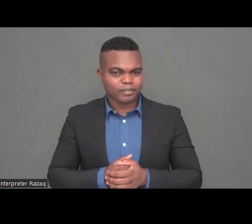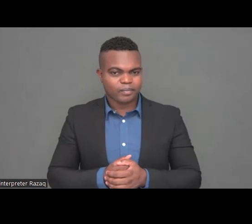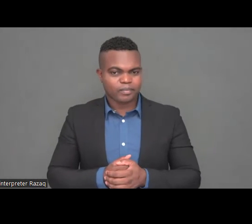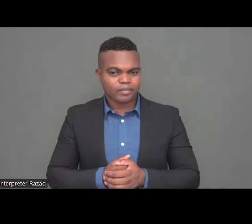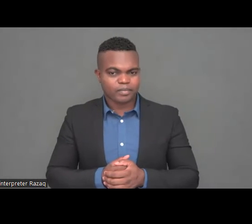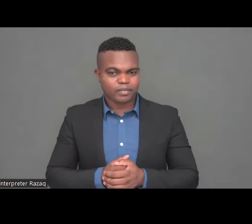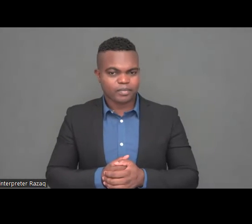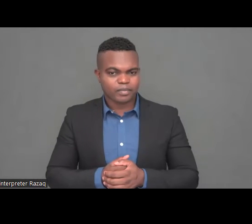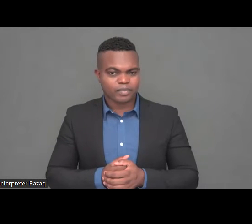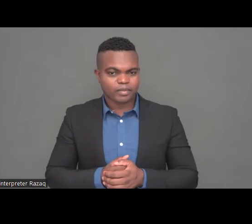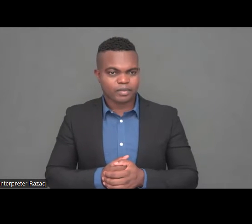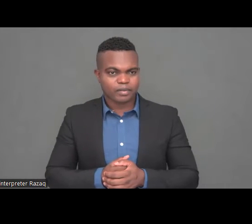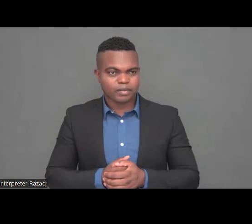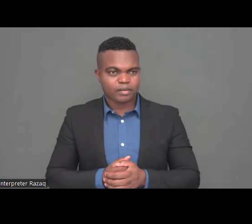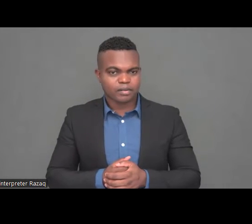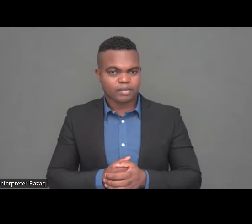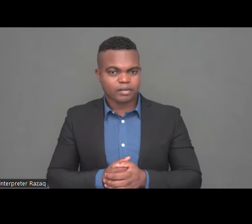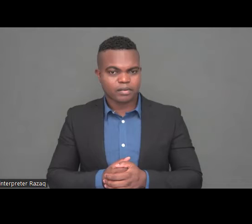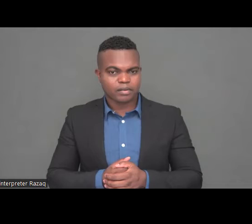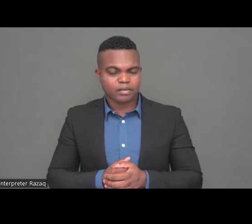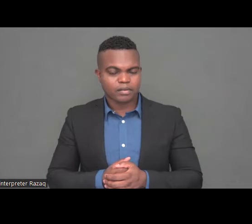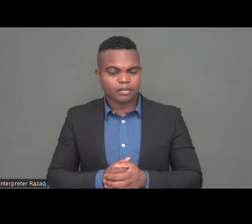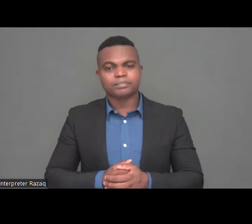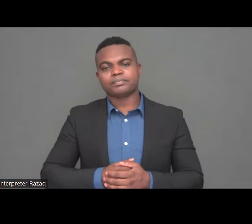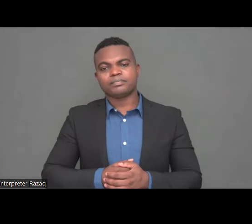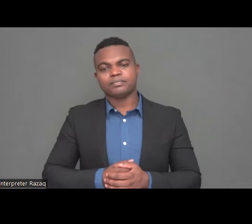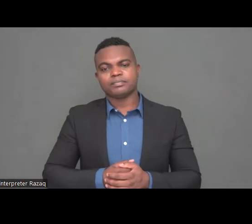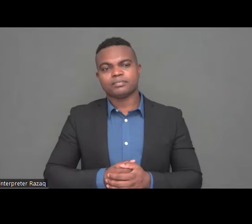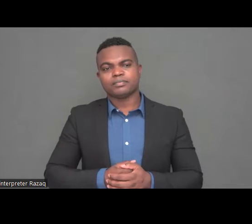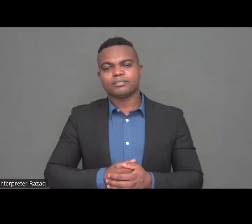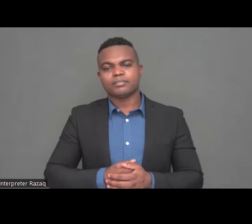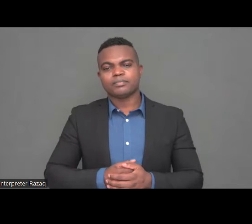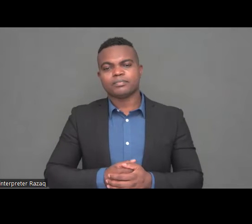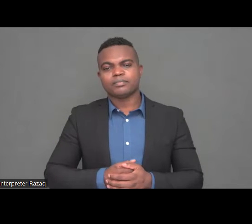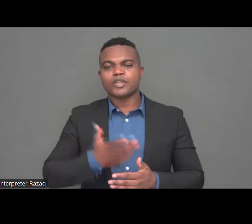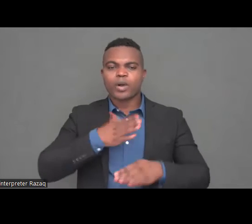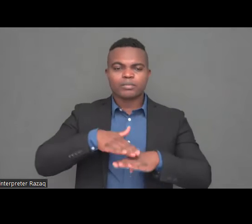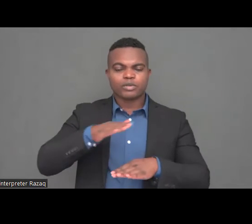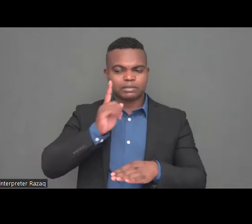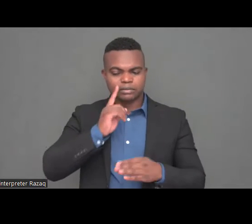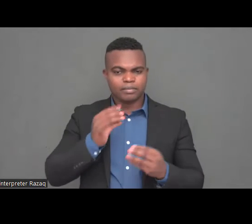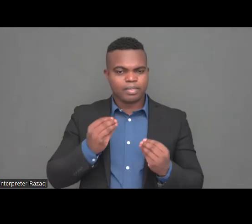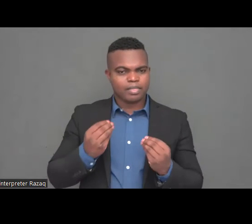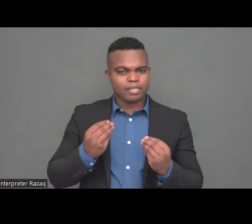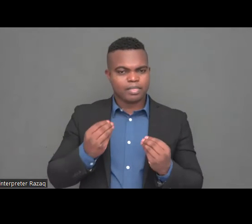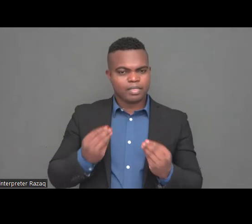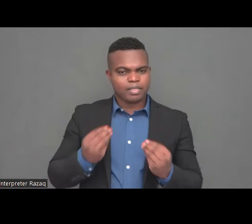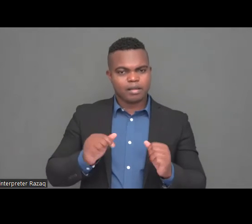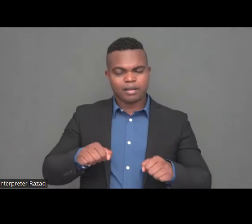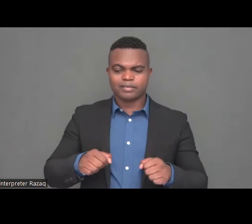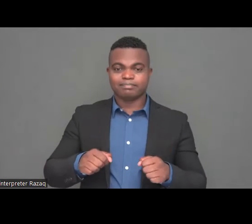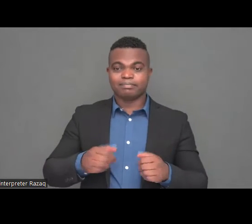to start to kick off our activities anew. Because all daycare services are stopped. That's one thing.